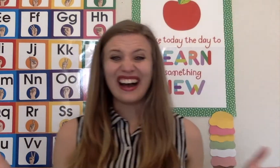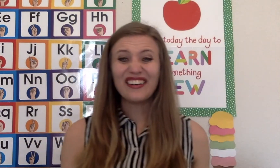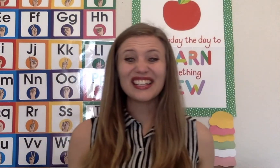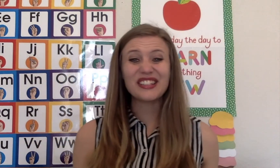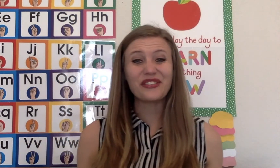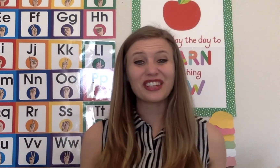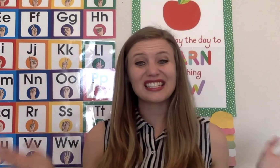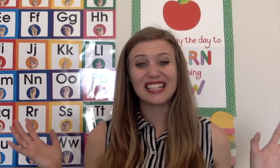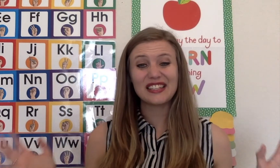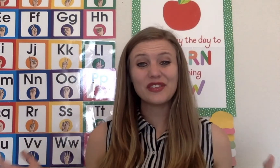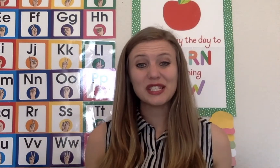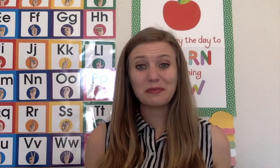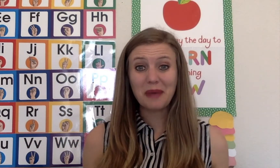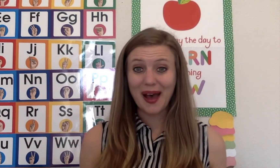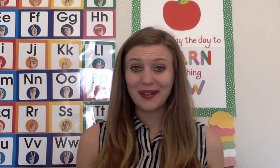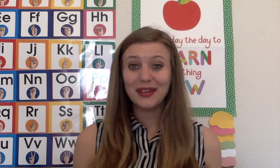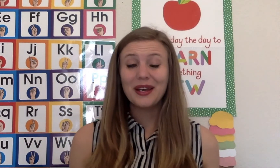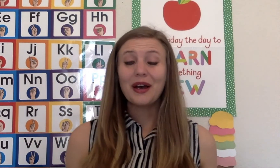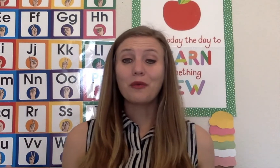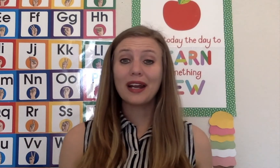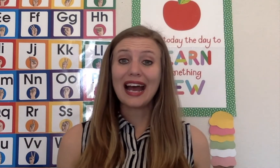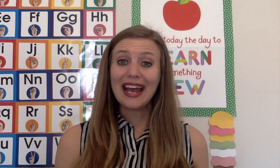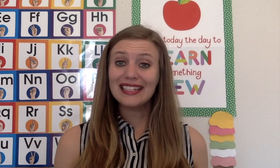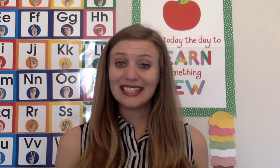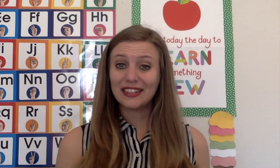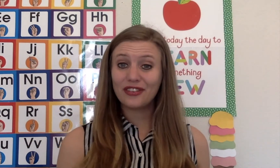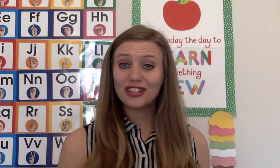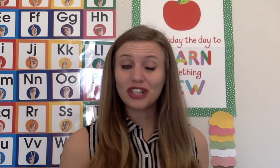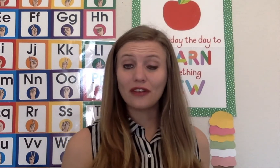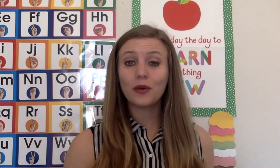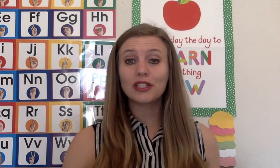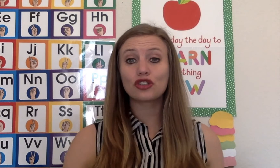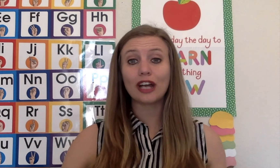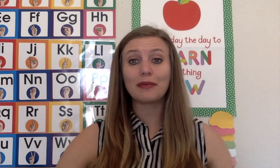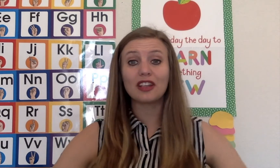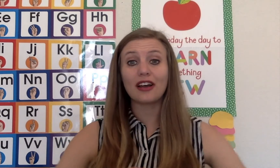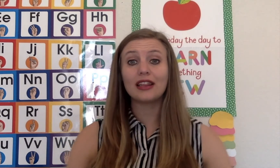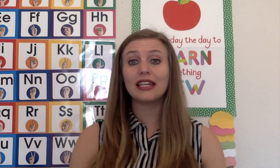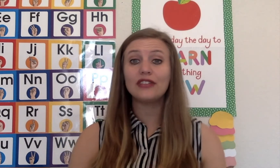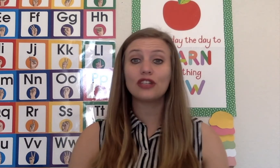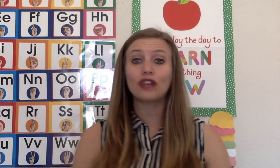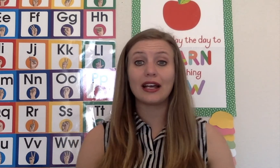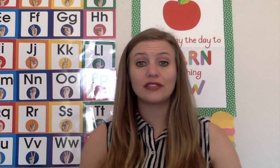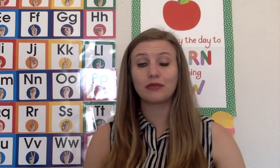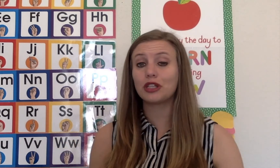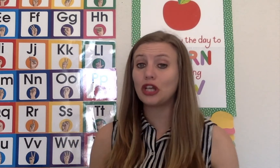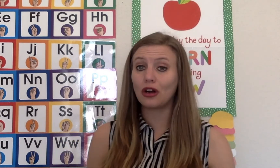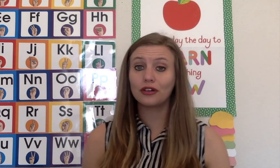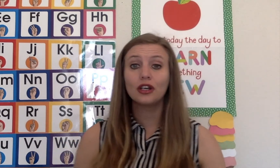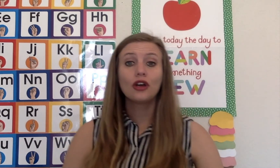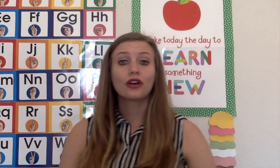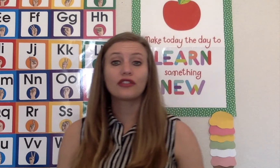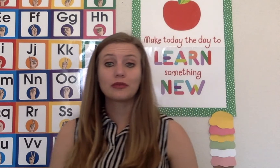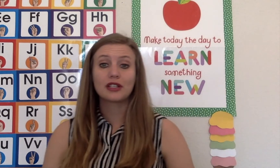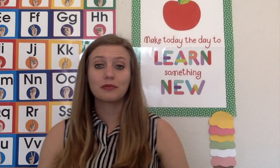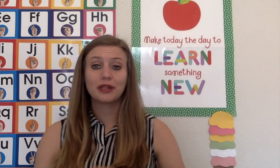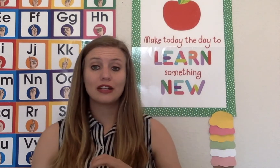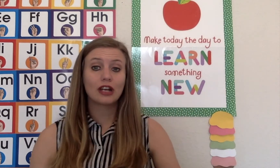Alright so for the sense of smell what I did first off it was grab a lot of leaves and grass from the yard or from the playground